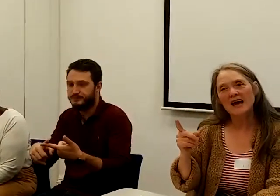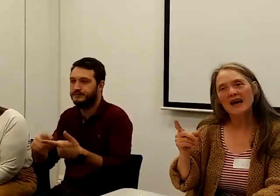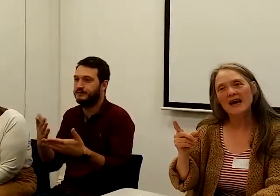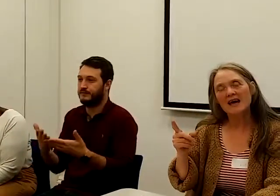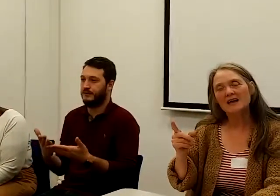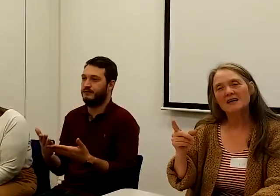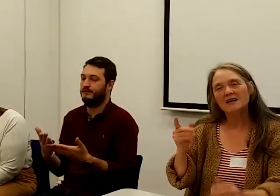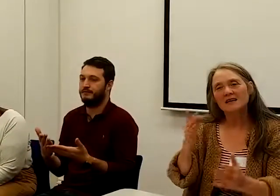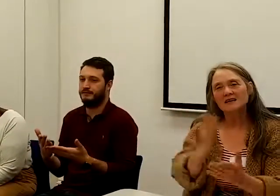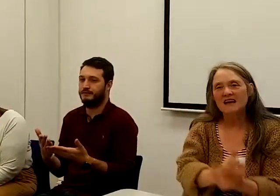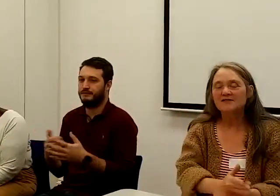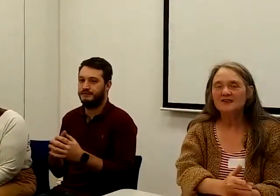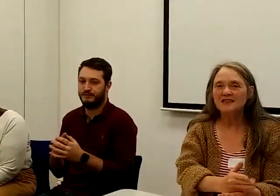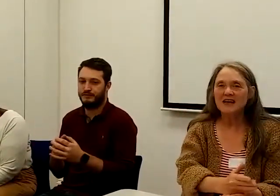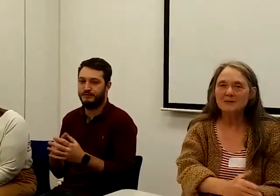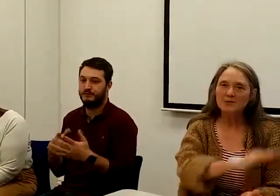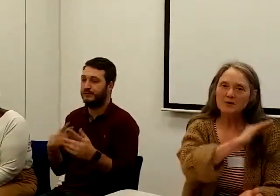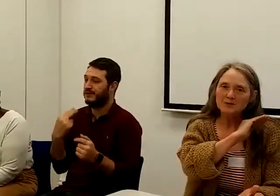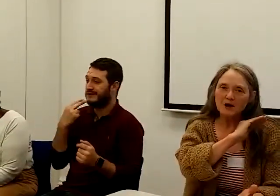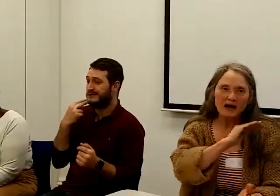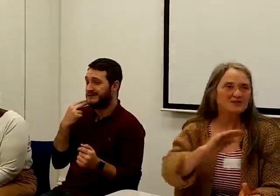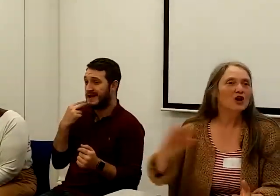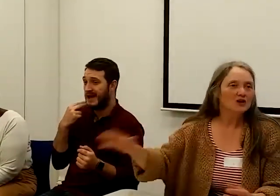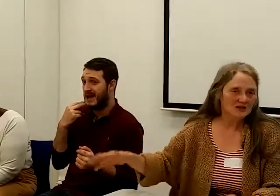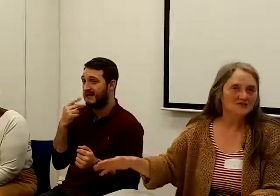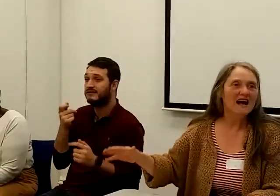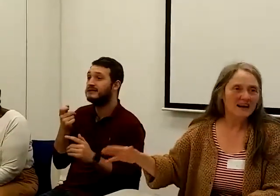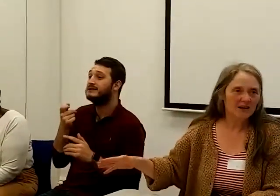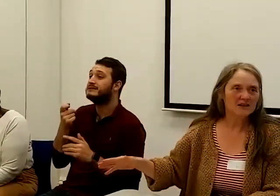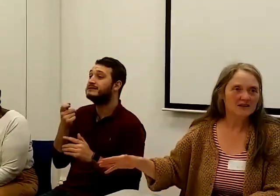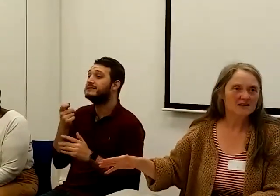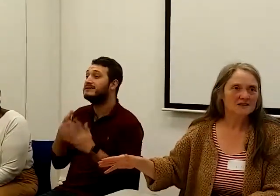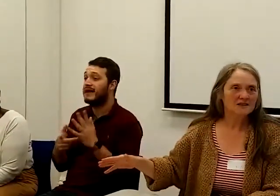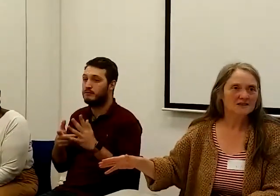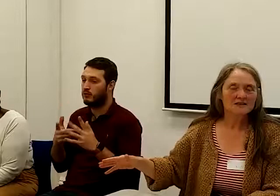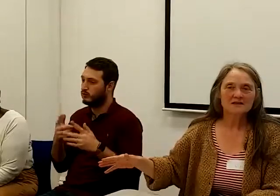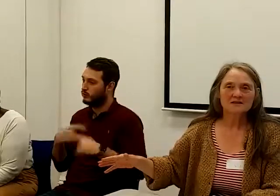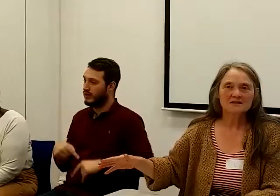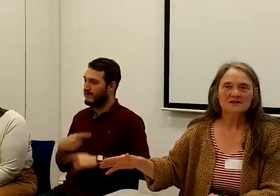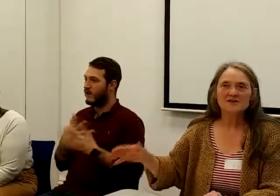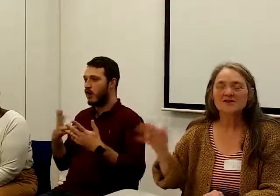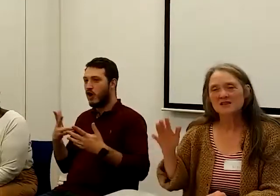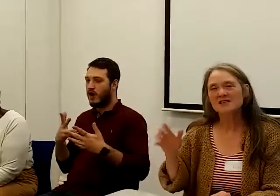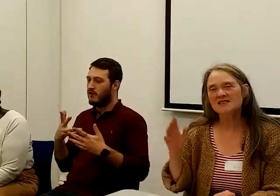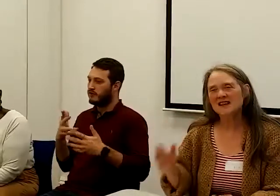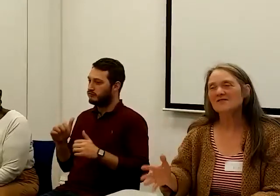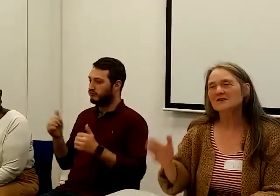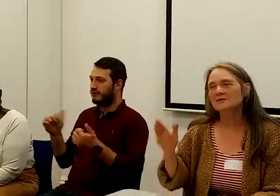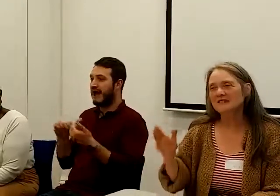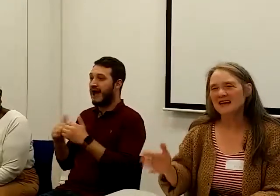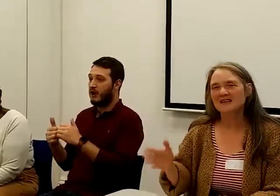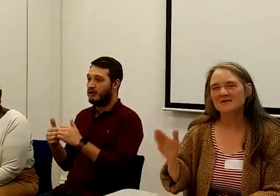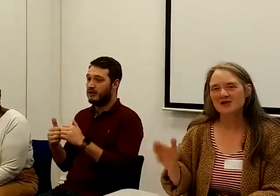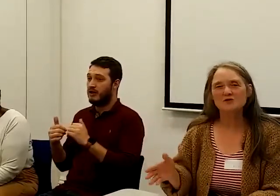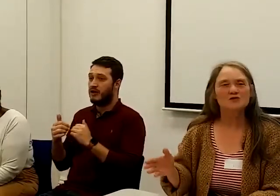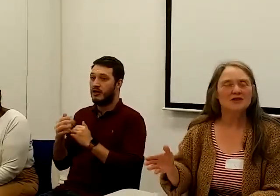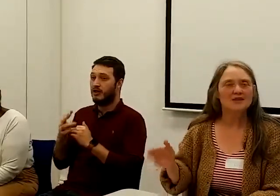where deaf and disabled people have lots of allies. 37% of children